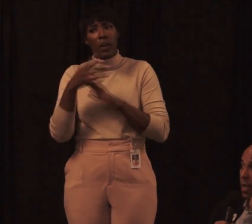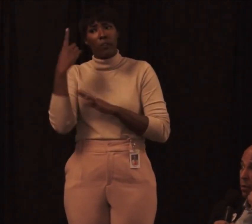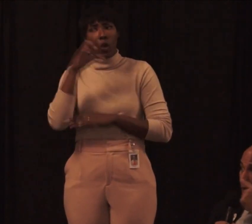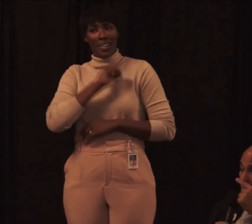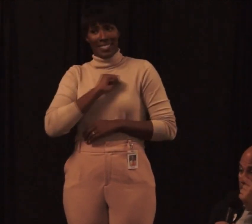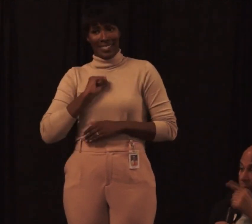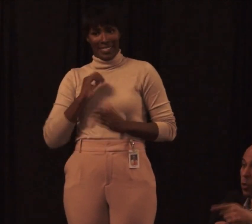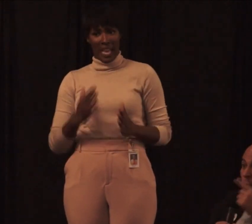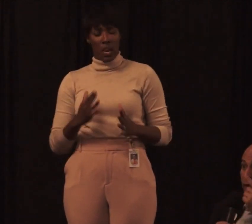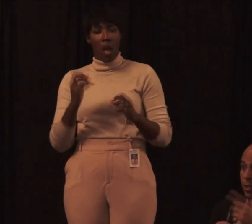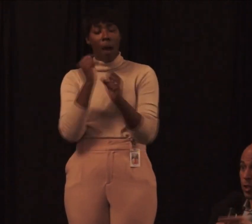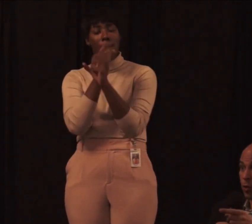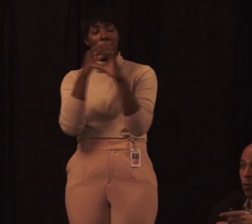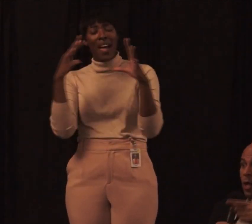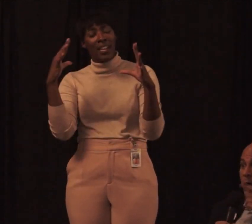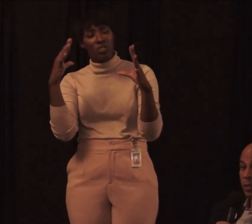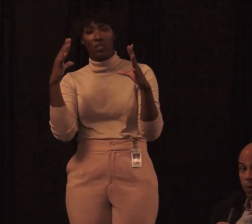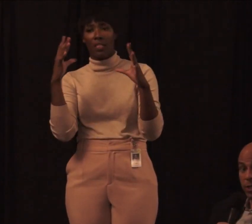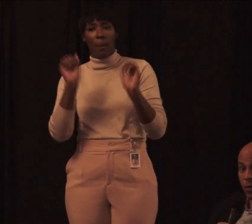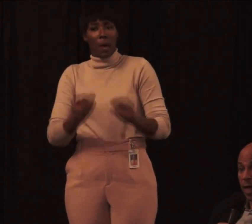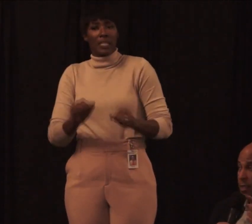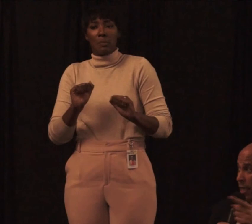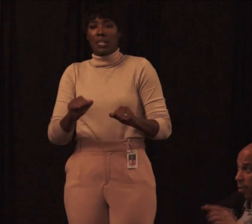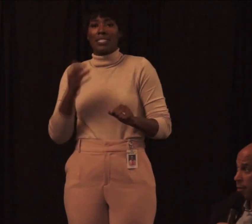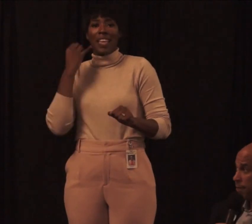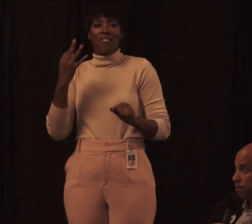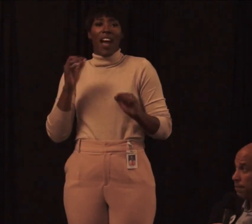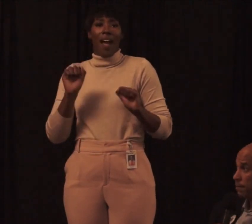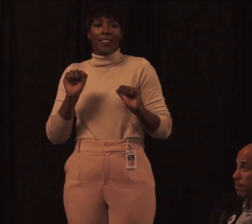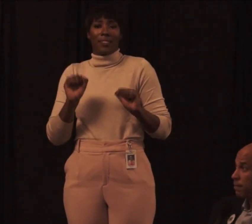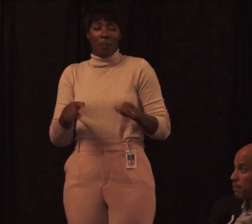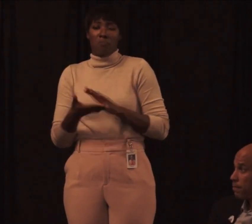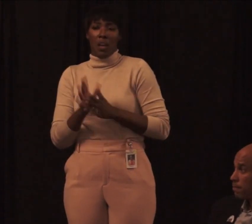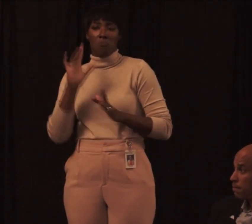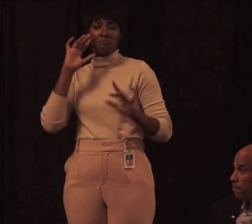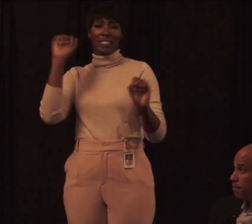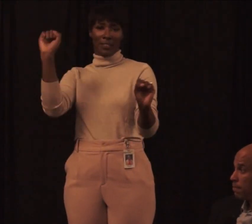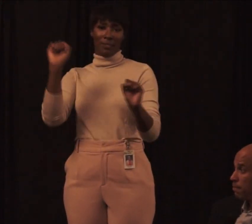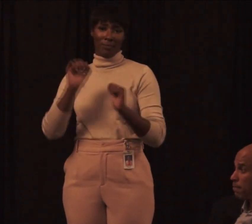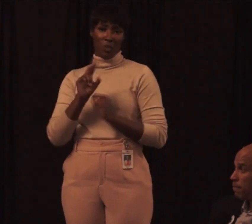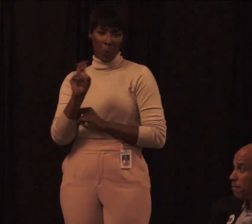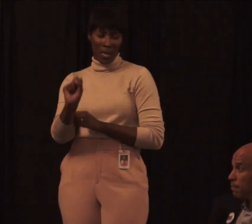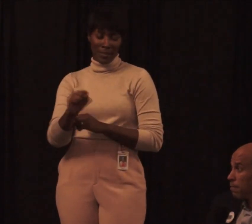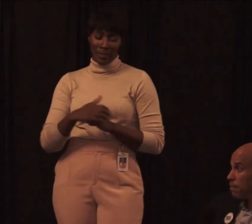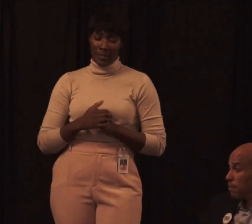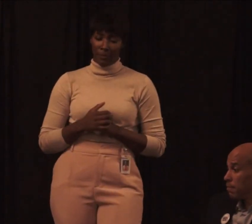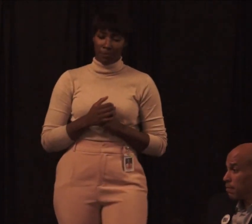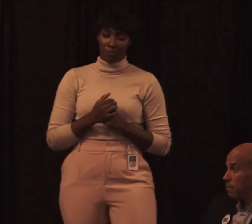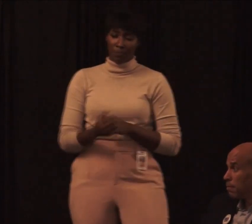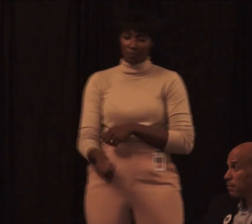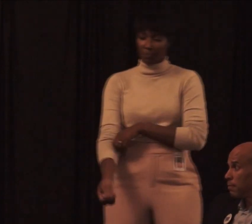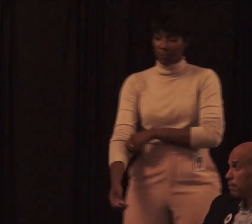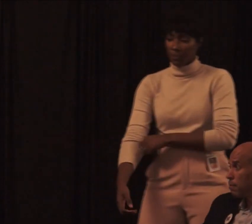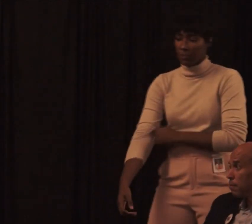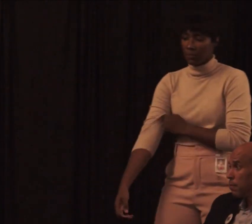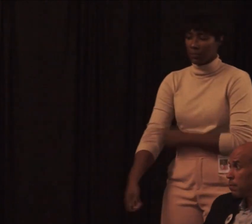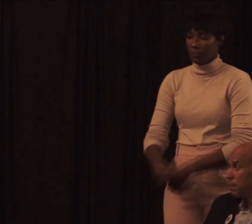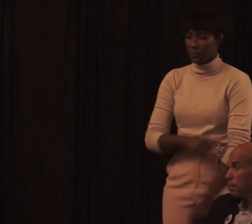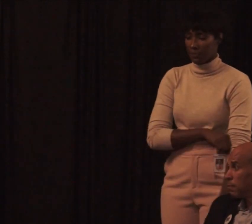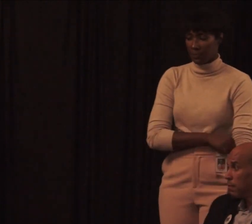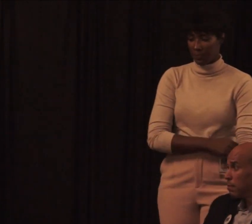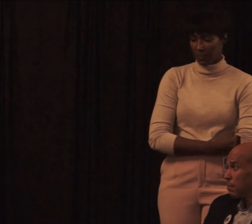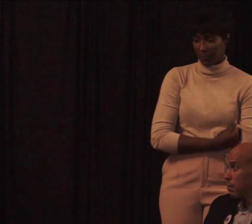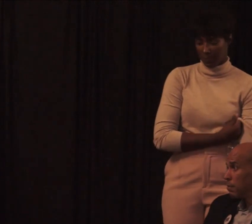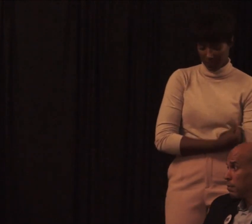Senate, imagine what I could do as President of the United States. And I think that as a physician